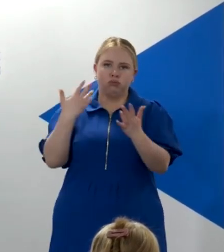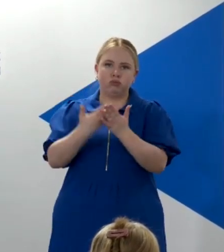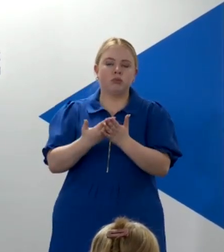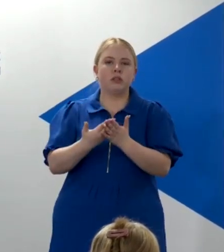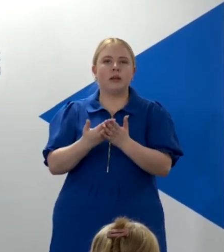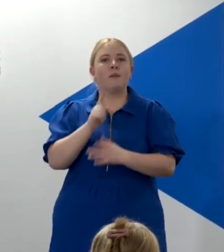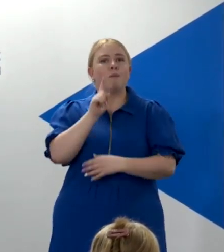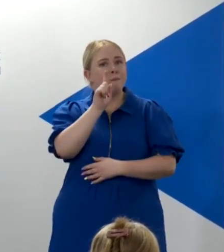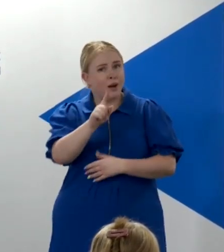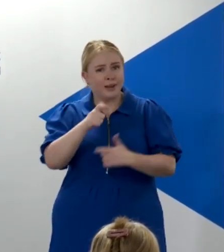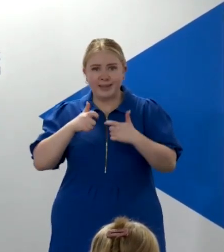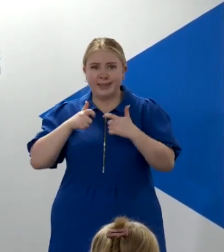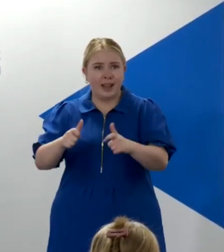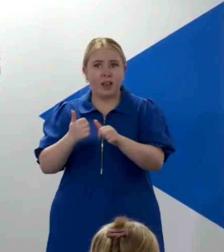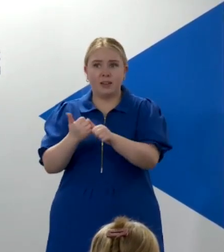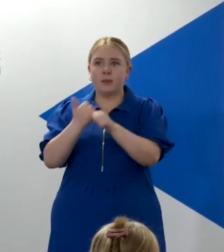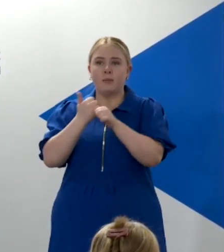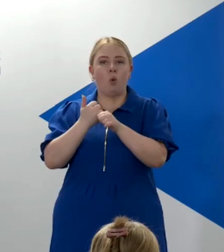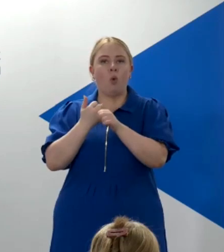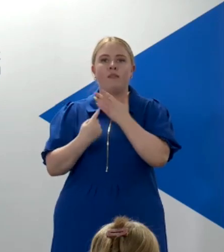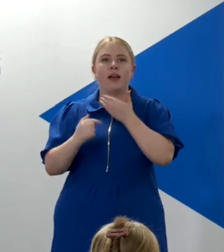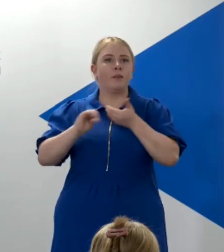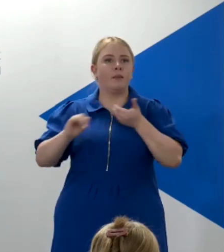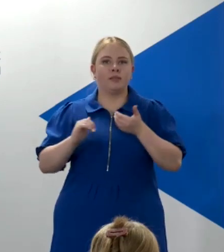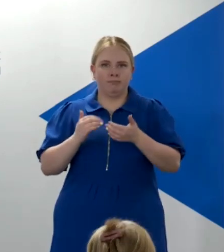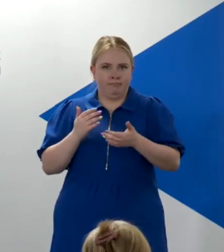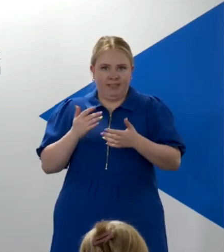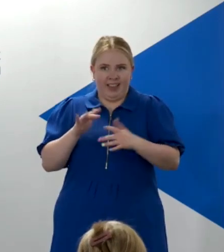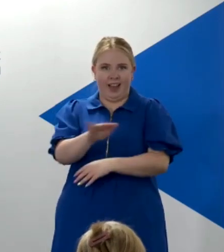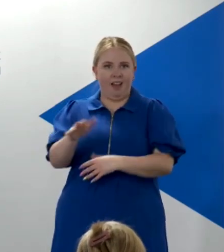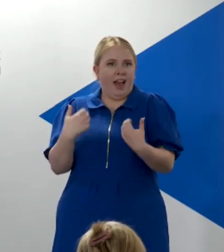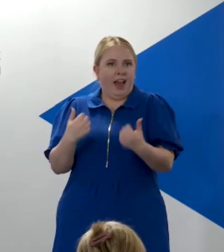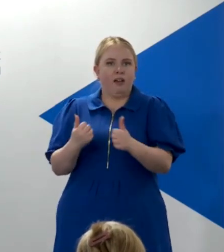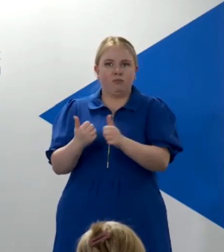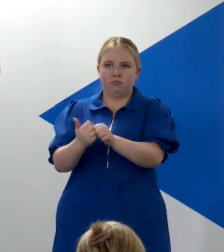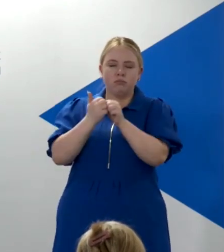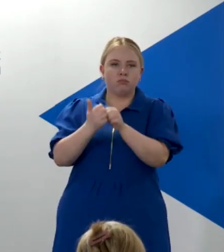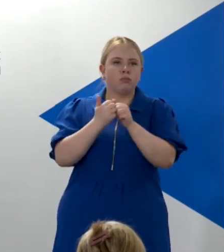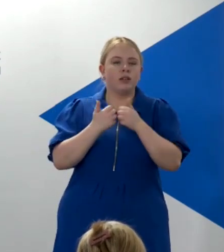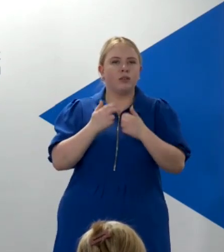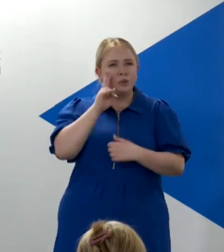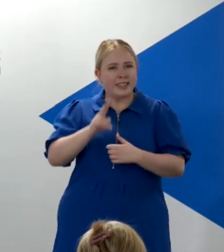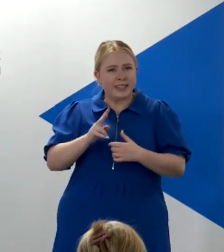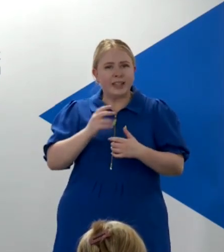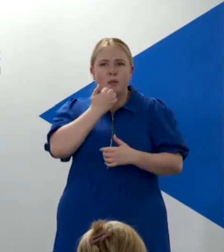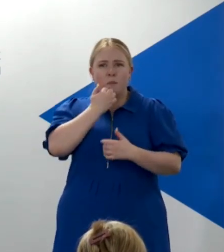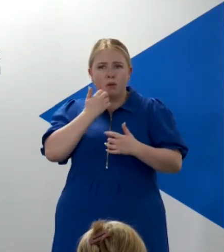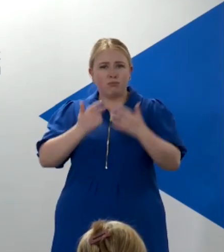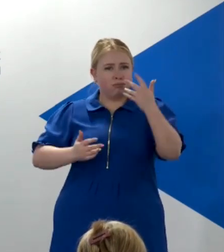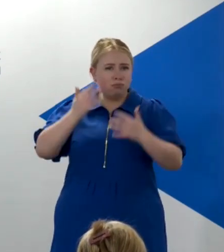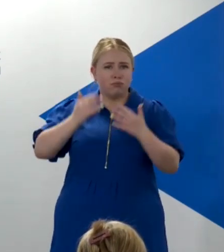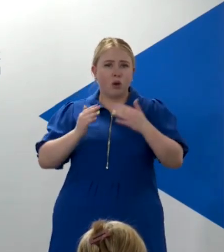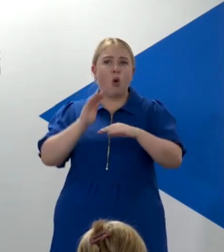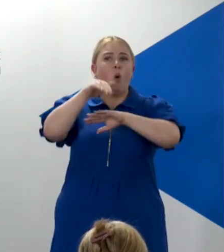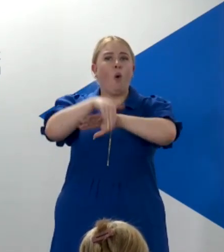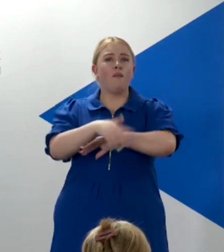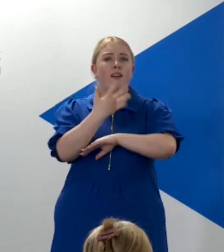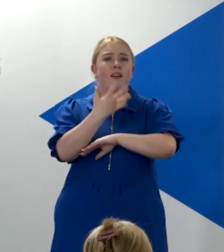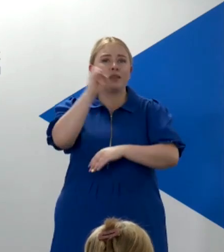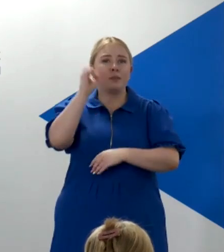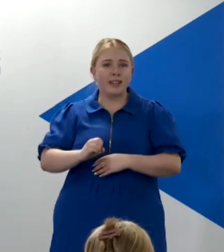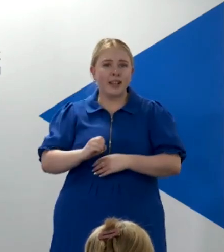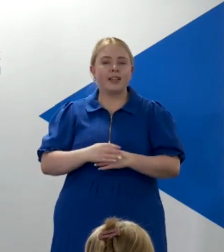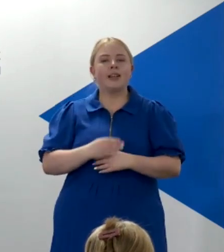support for independence is rock solid. Many polls showing that support for independence has been above 50%, some showing